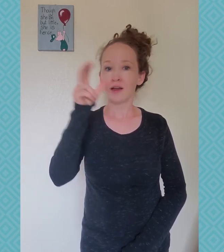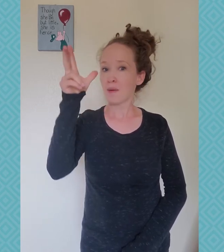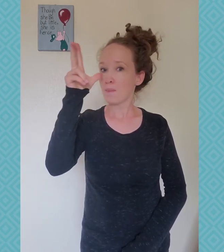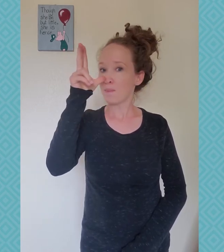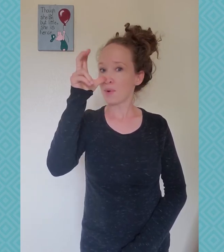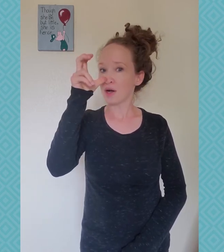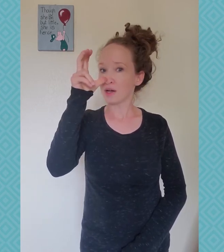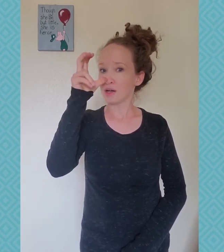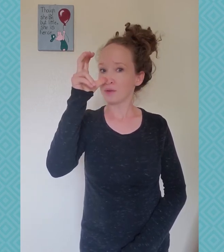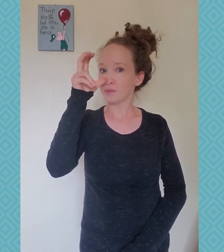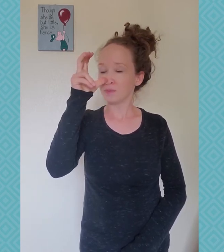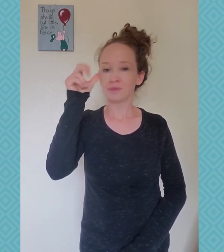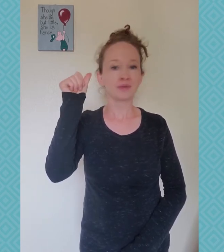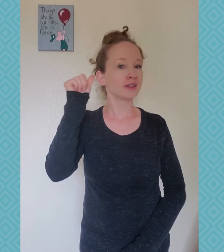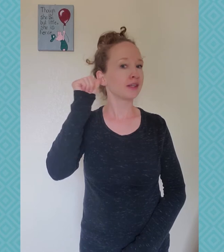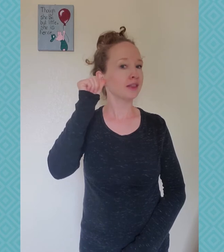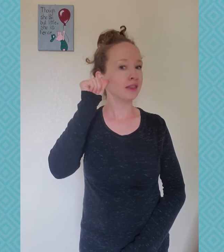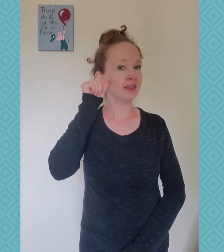Ladybug.